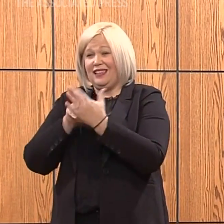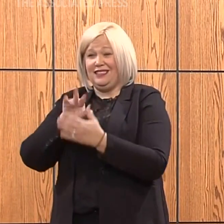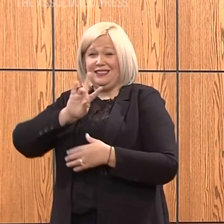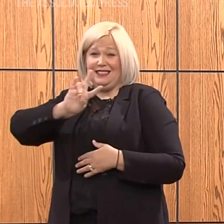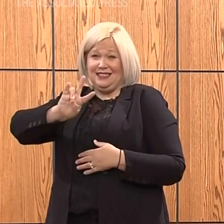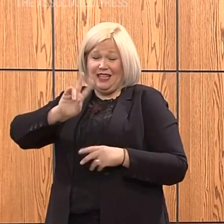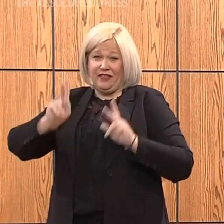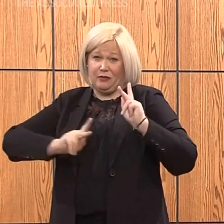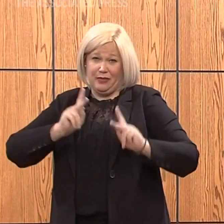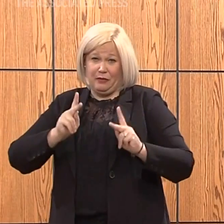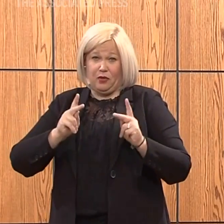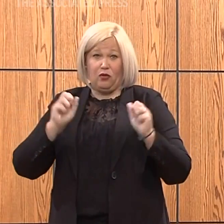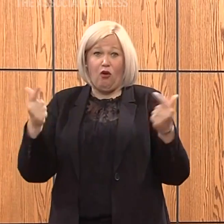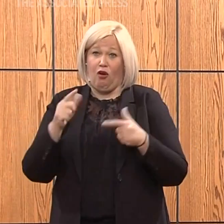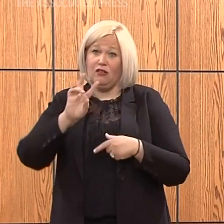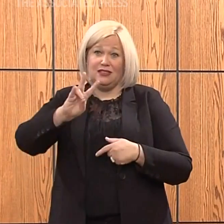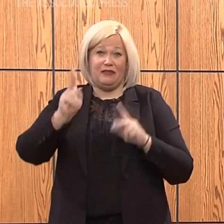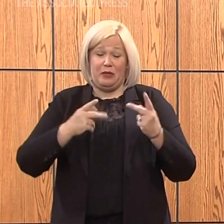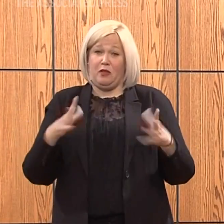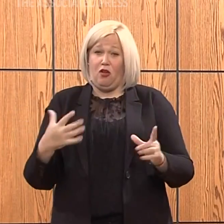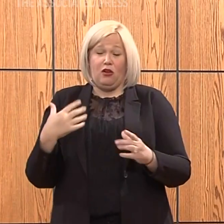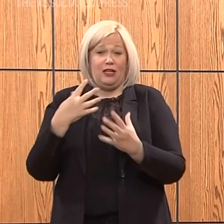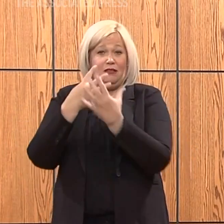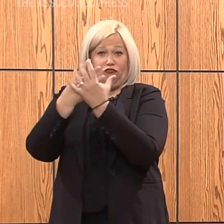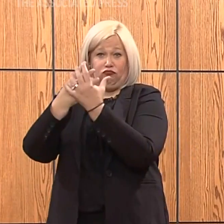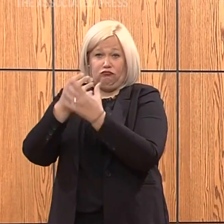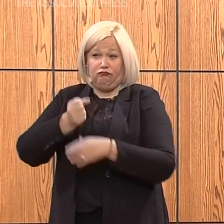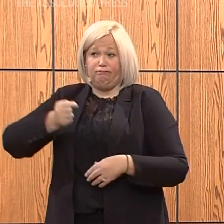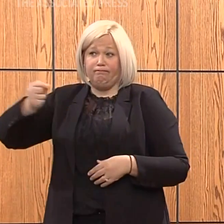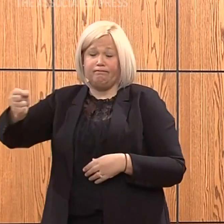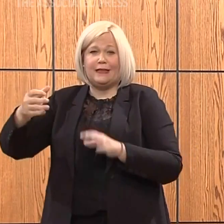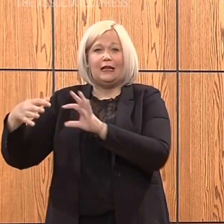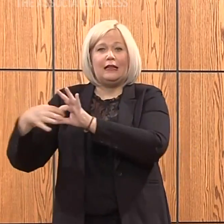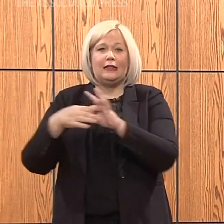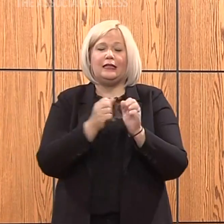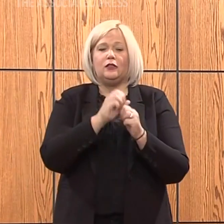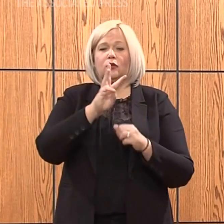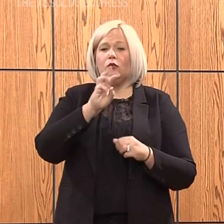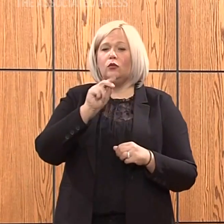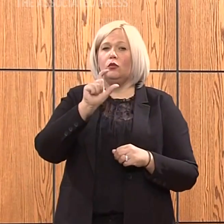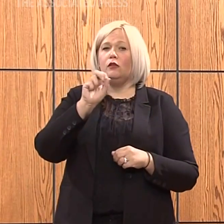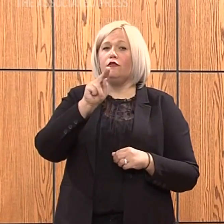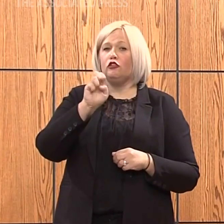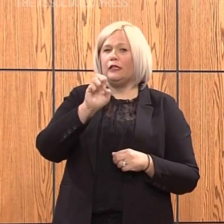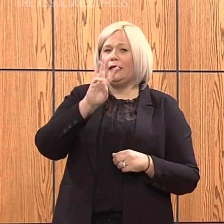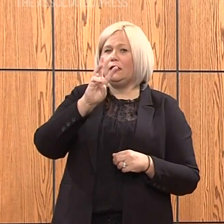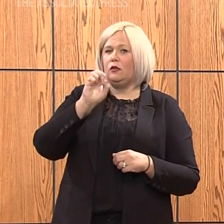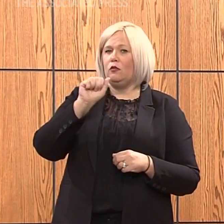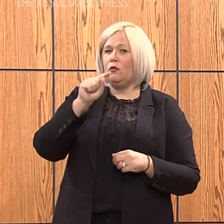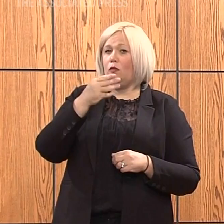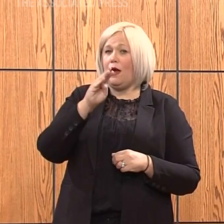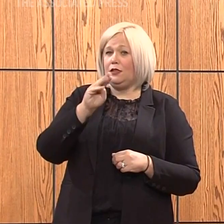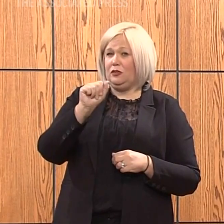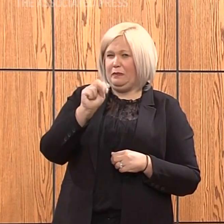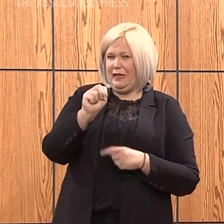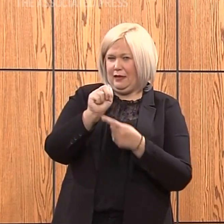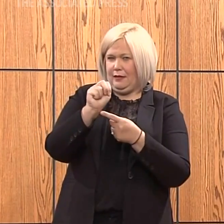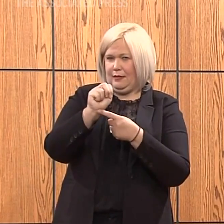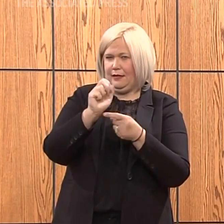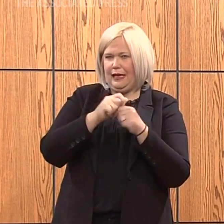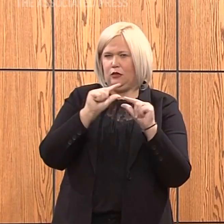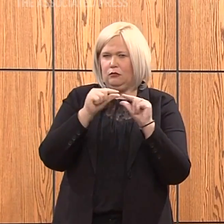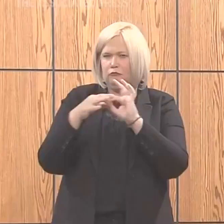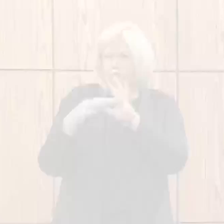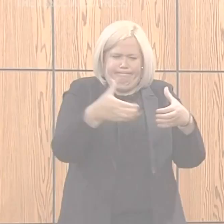of whom are now in custody, linked to the militia group Wolverine Watchmen and Associates of Wolverine